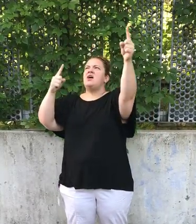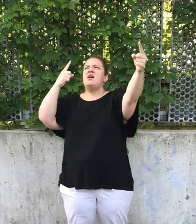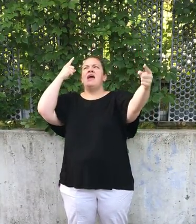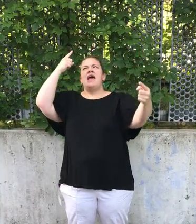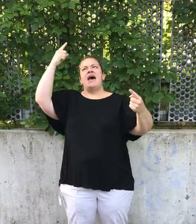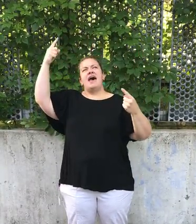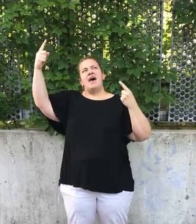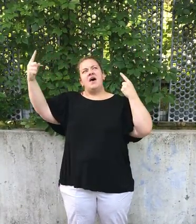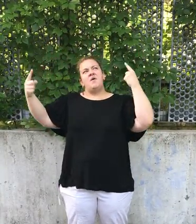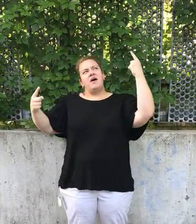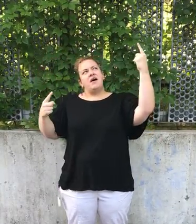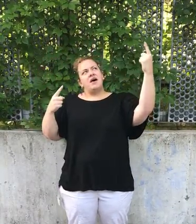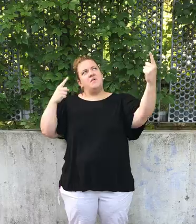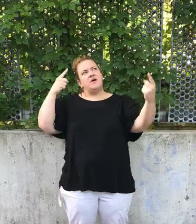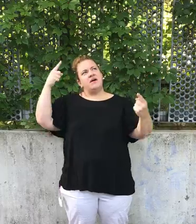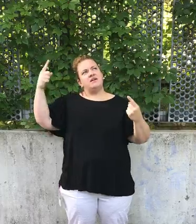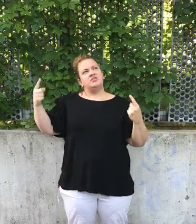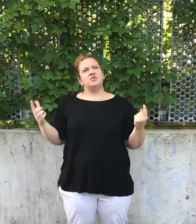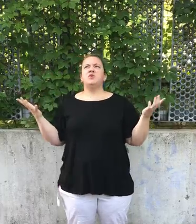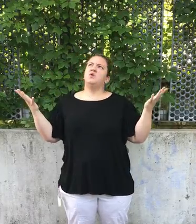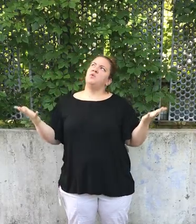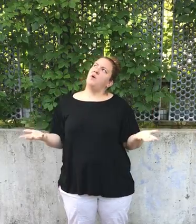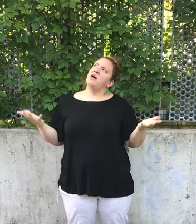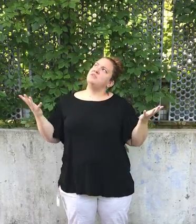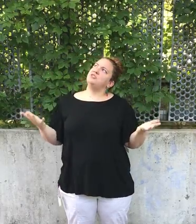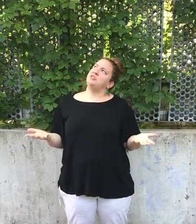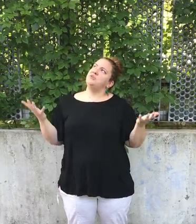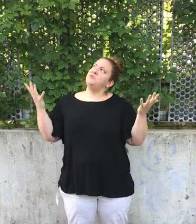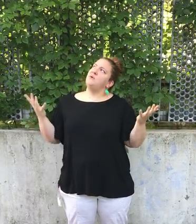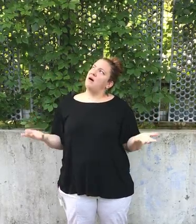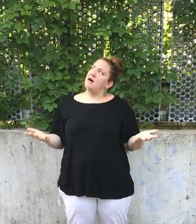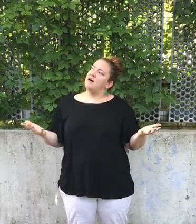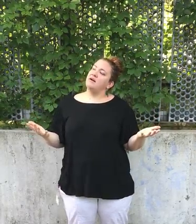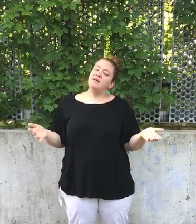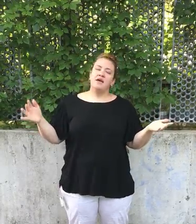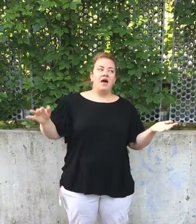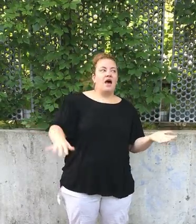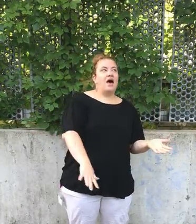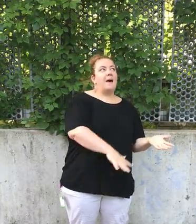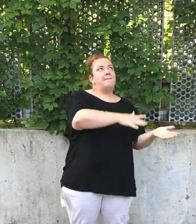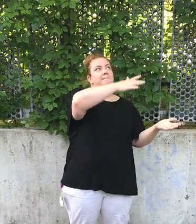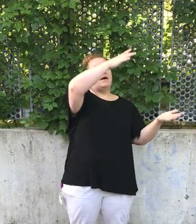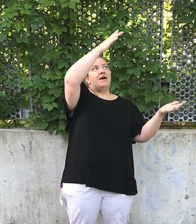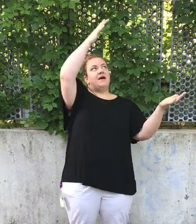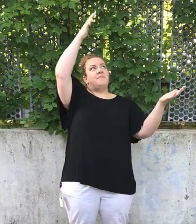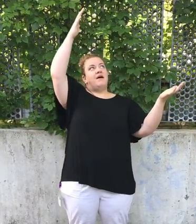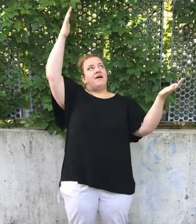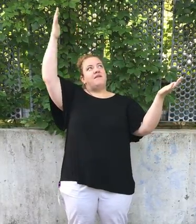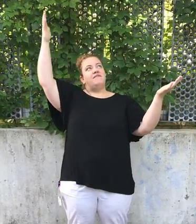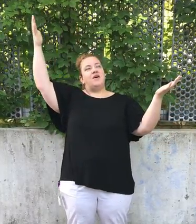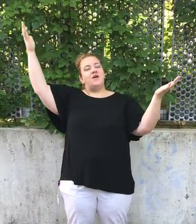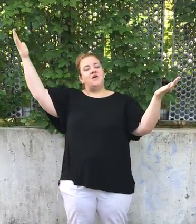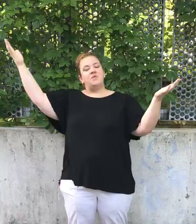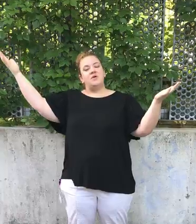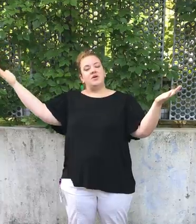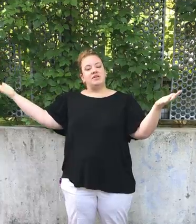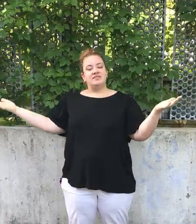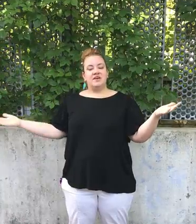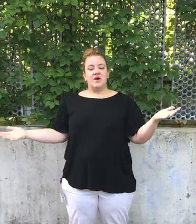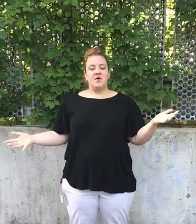How I wonder what you are. Up above the world so